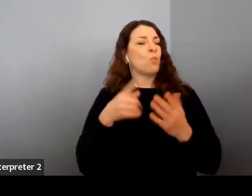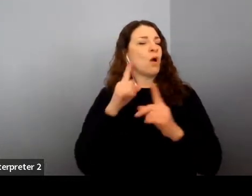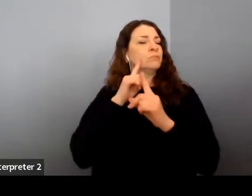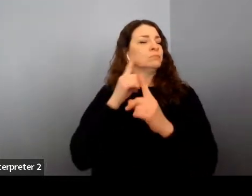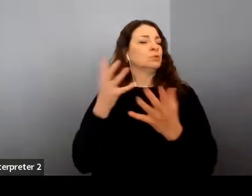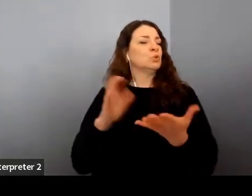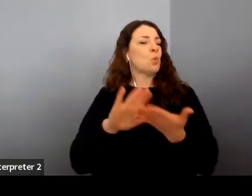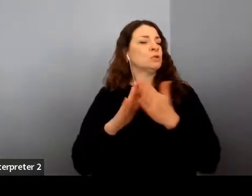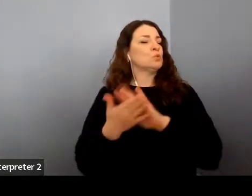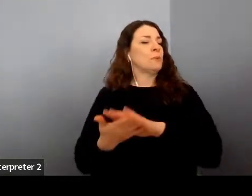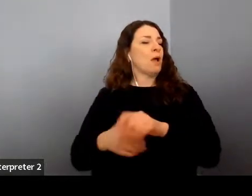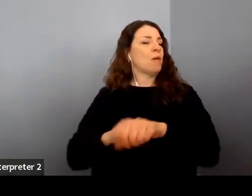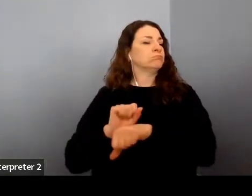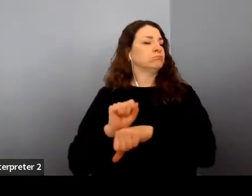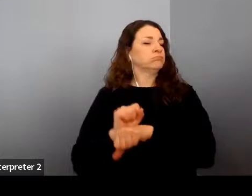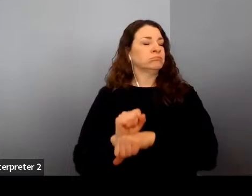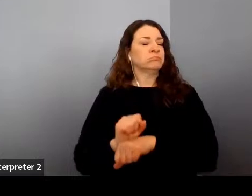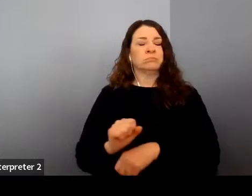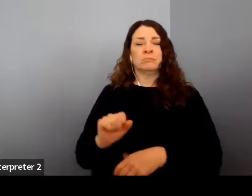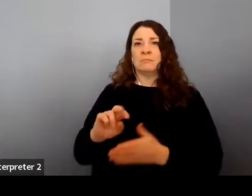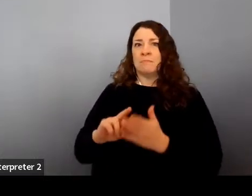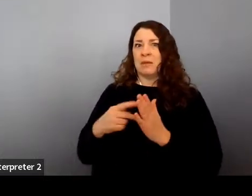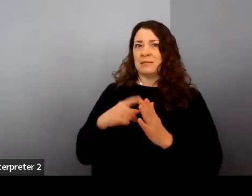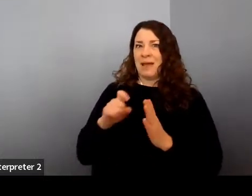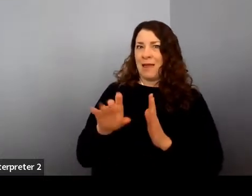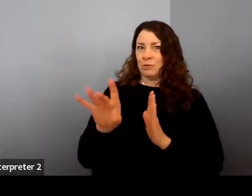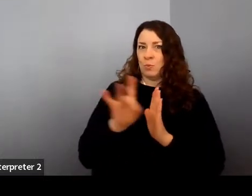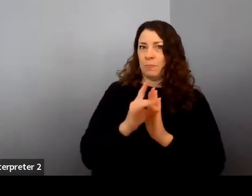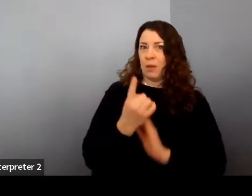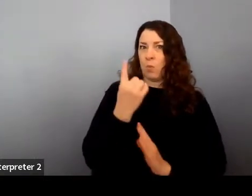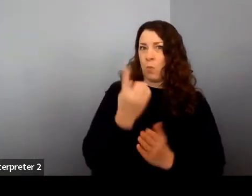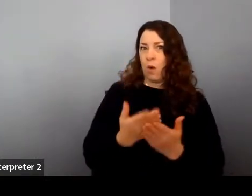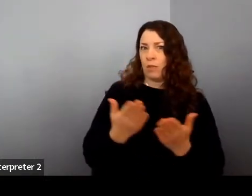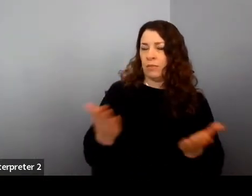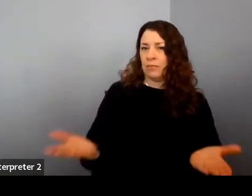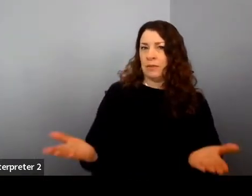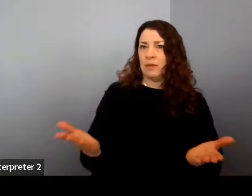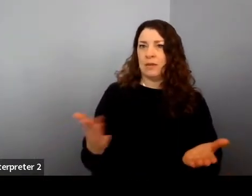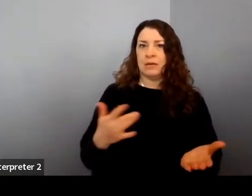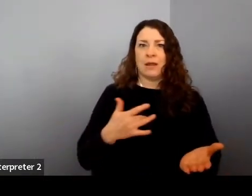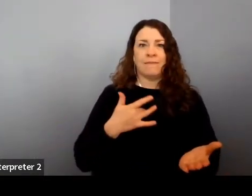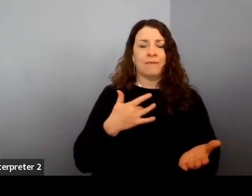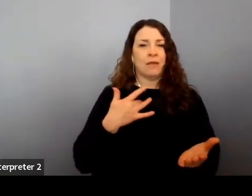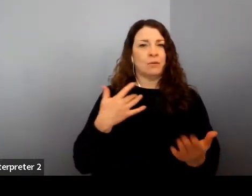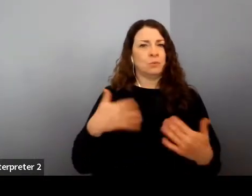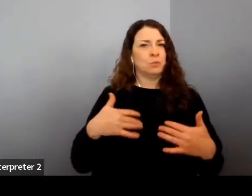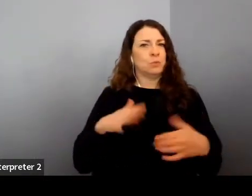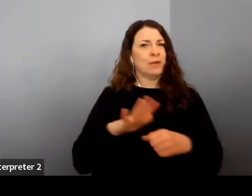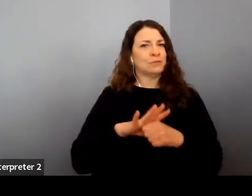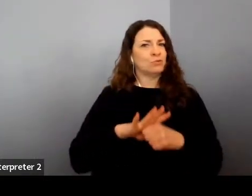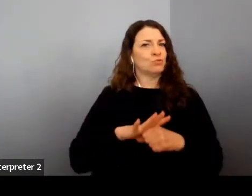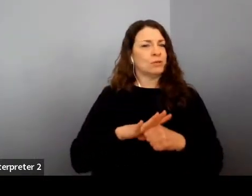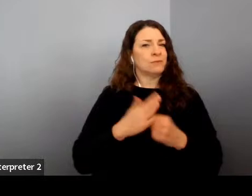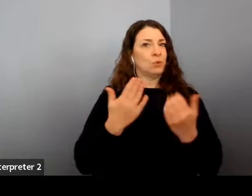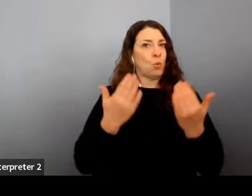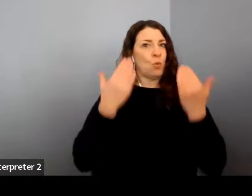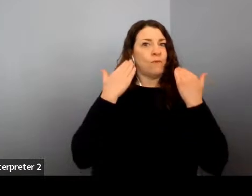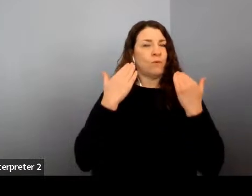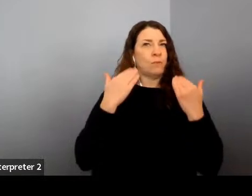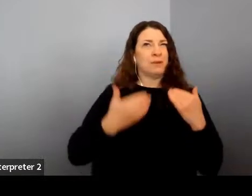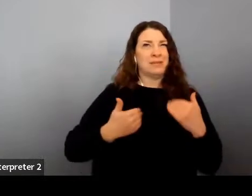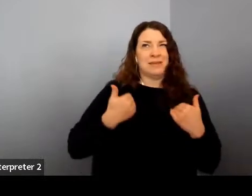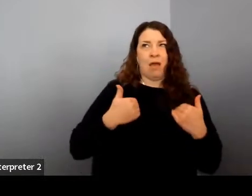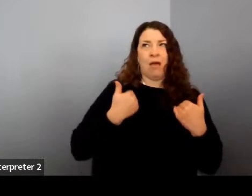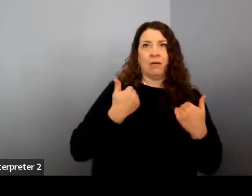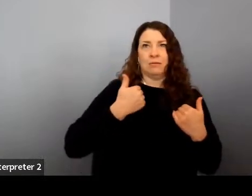implied that I had to choose one thing and I just found it so overwhelming and stressful at a young age to think, do I really